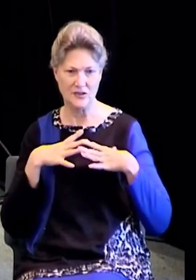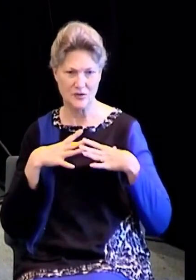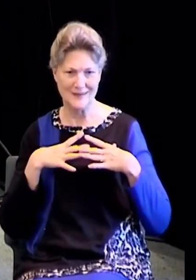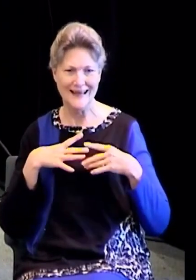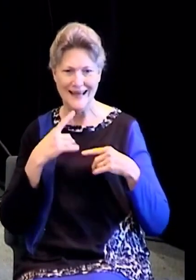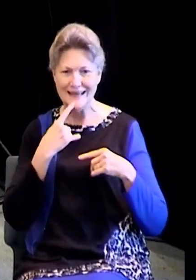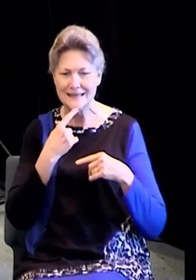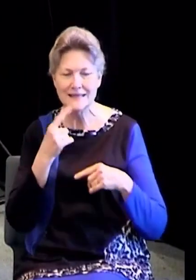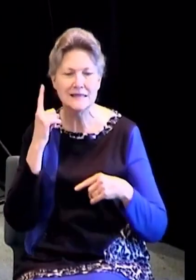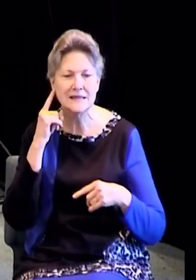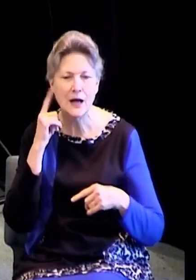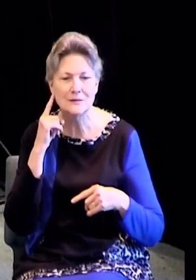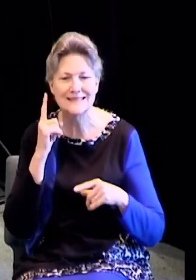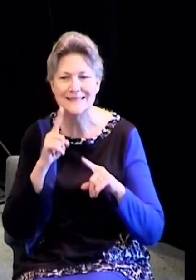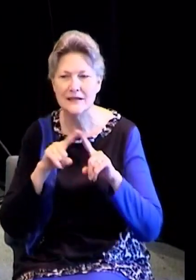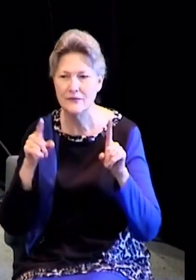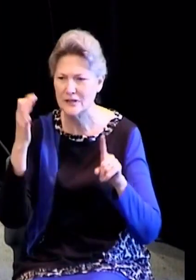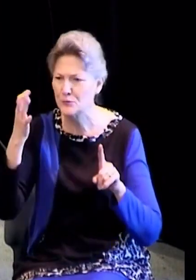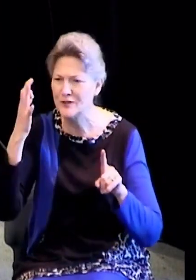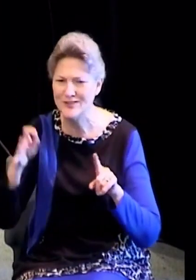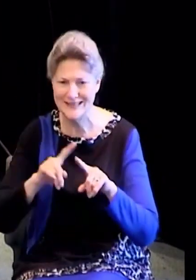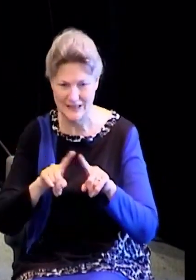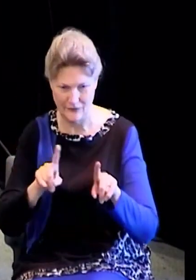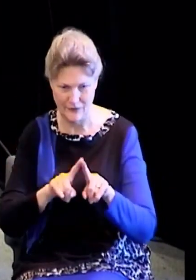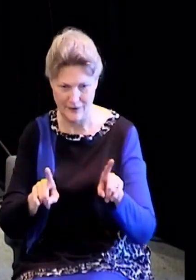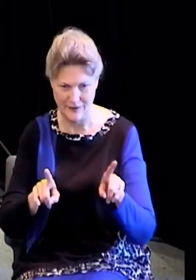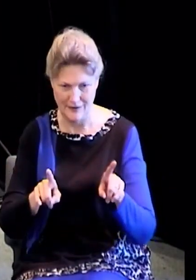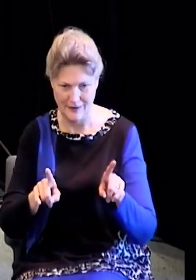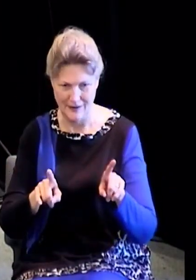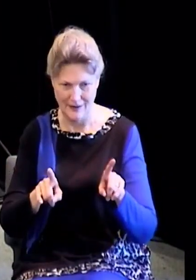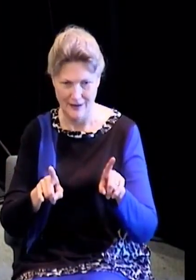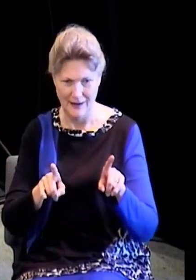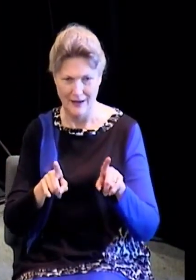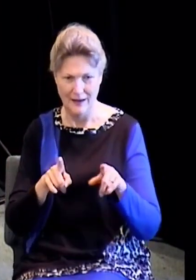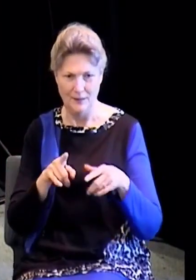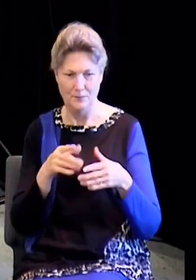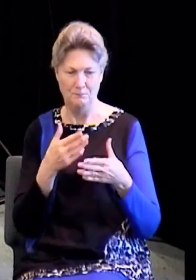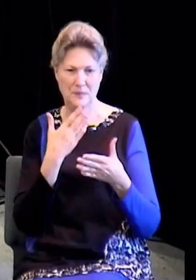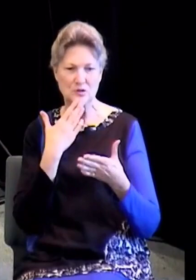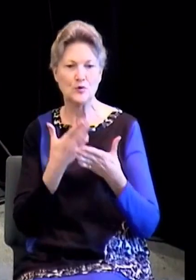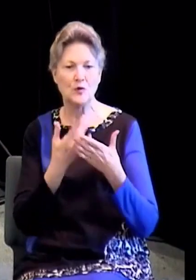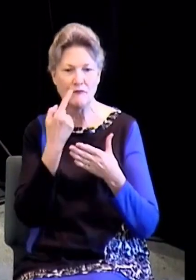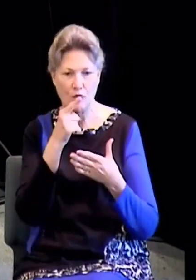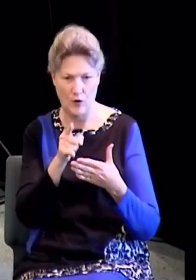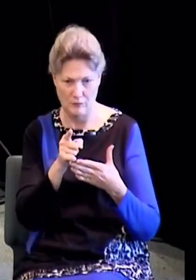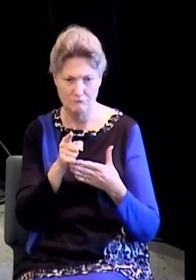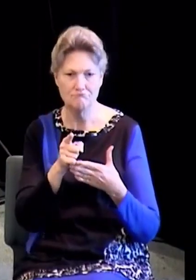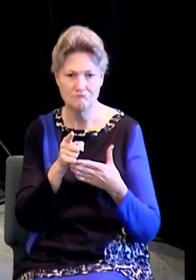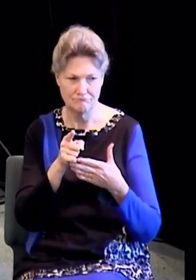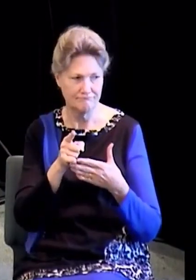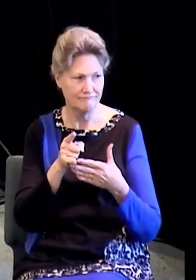to prayer. It was a great time. power of God was here. And I believe it is preparing the way for the future.